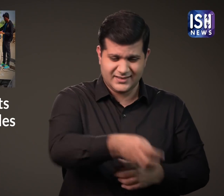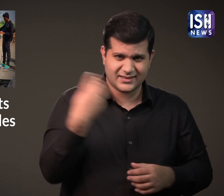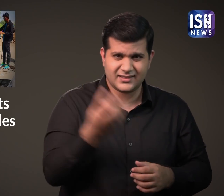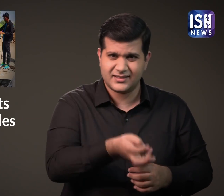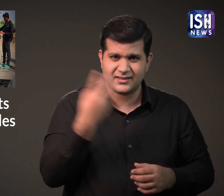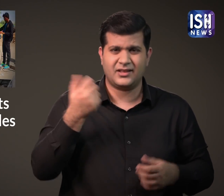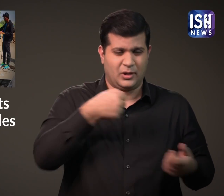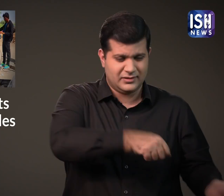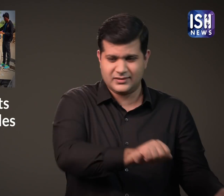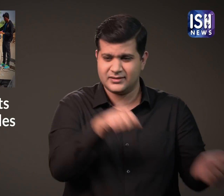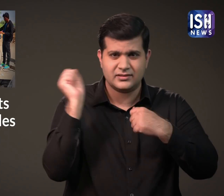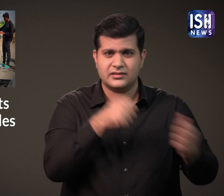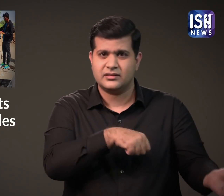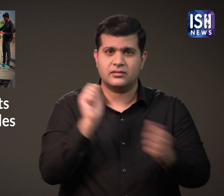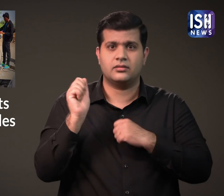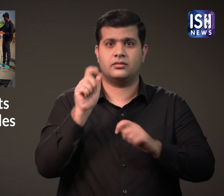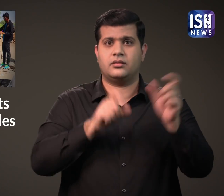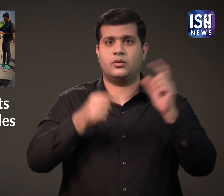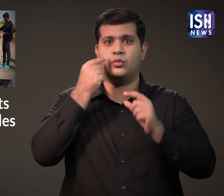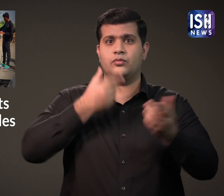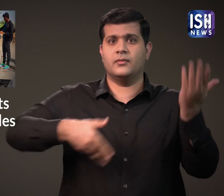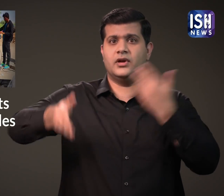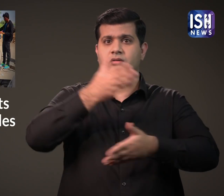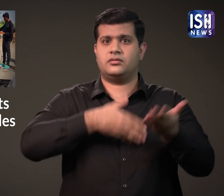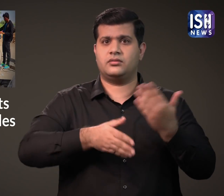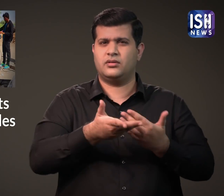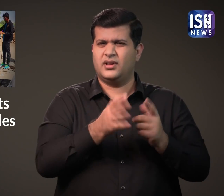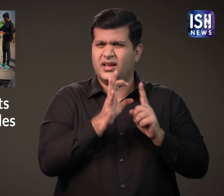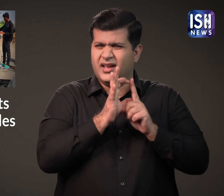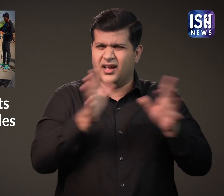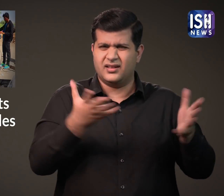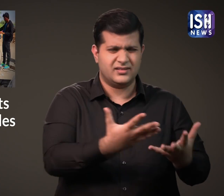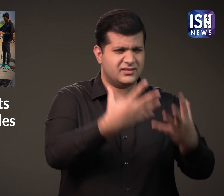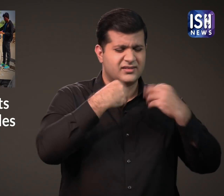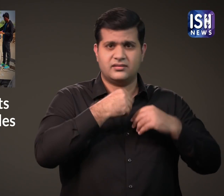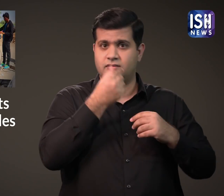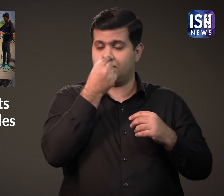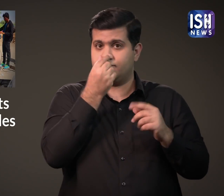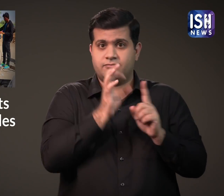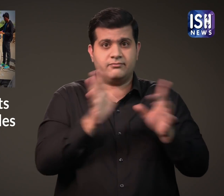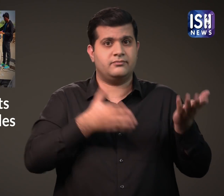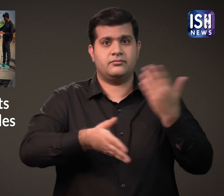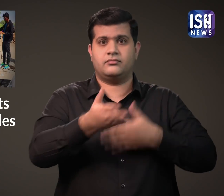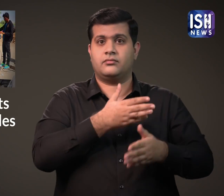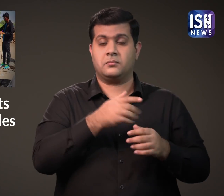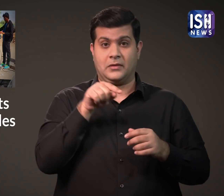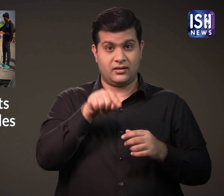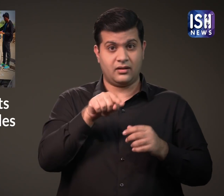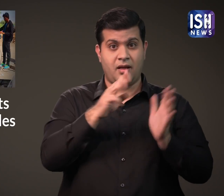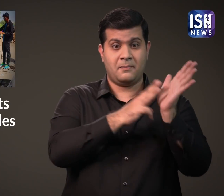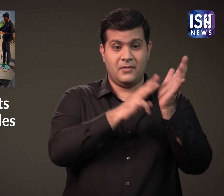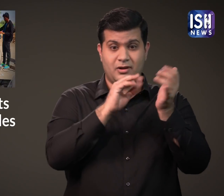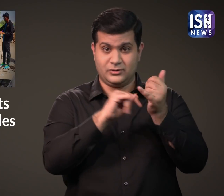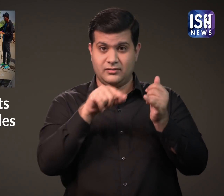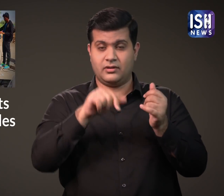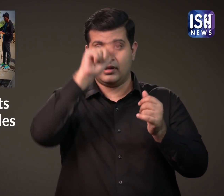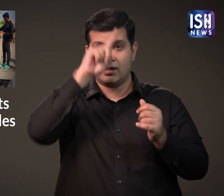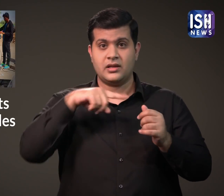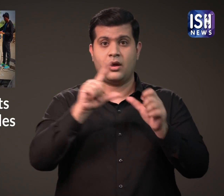as buckets, brooms, and shovels. This is extremely risky for human life. In India